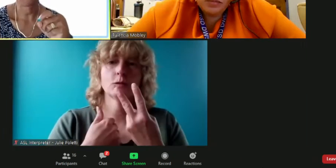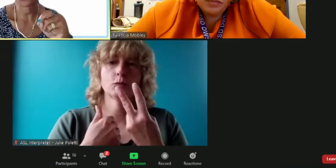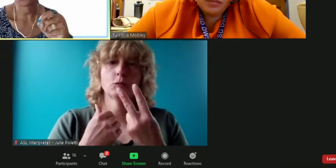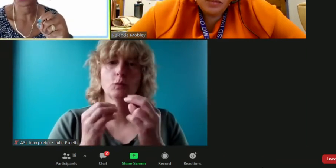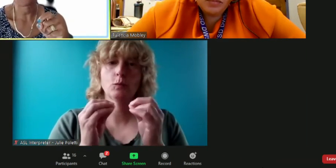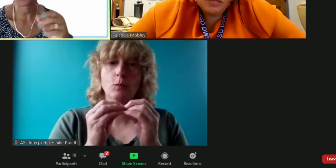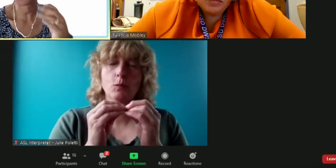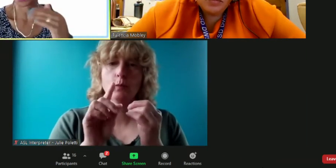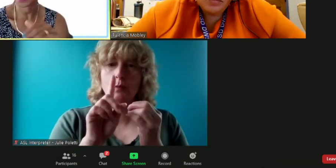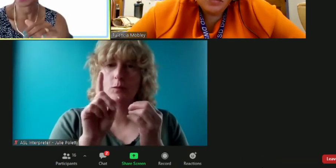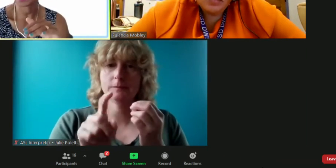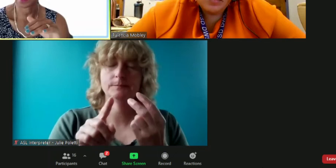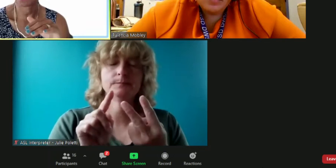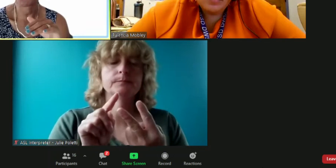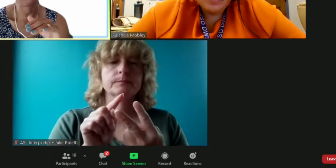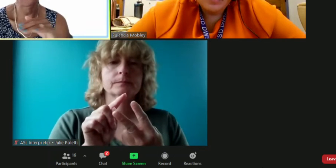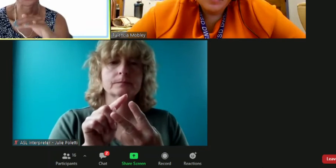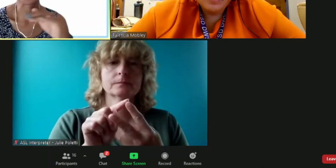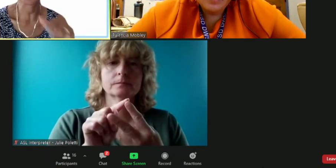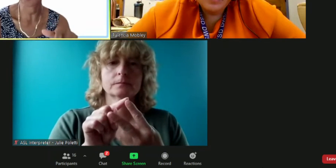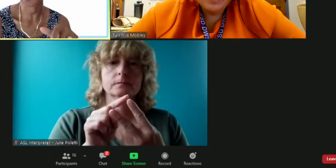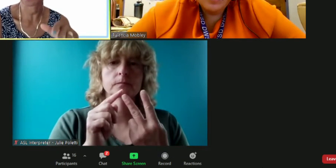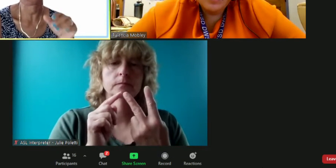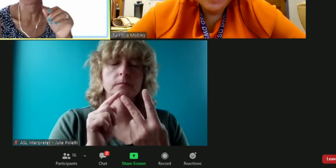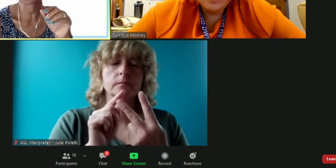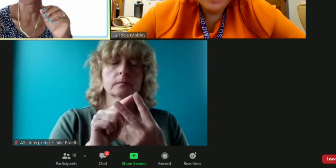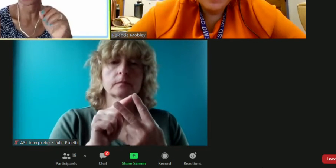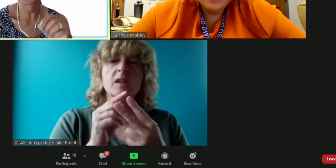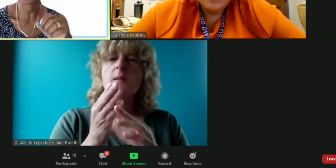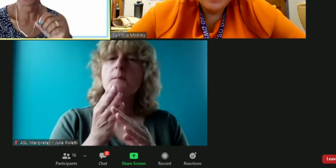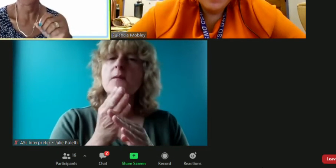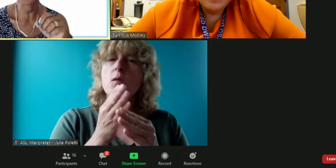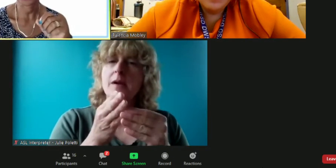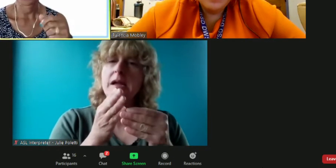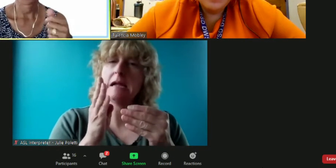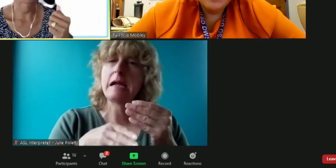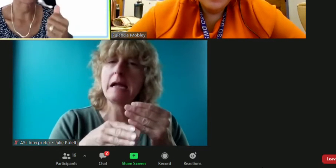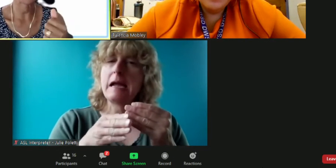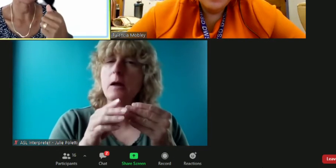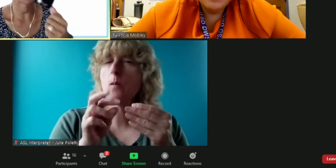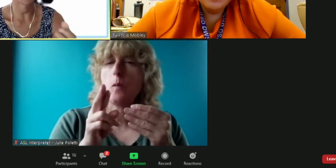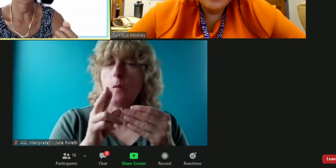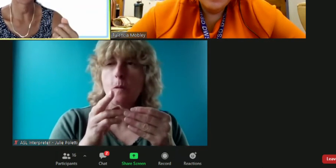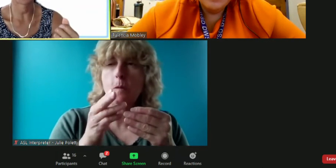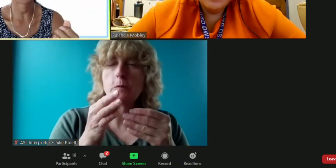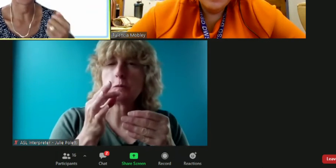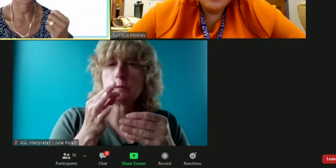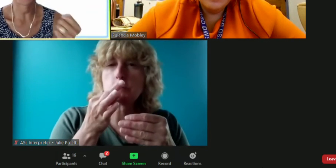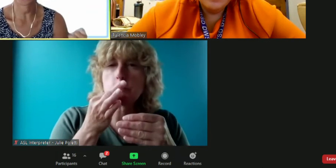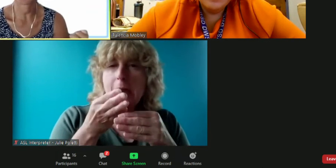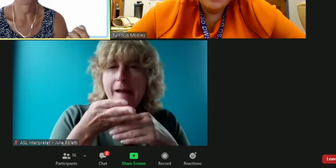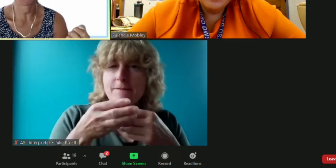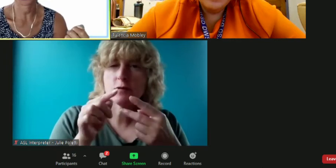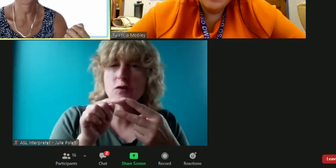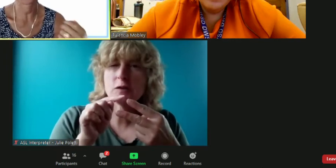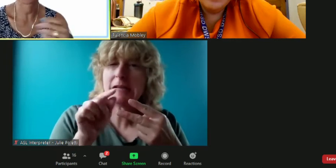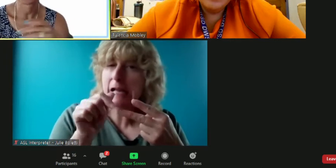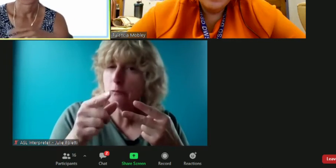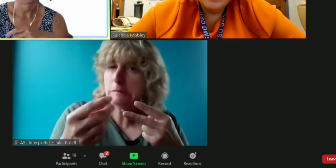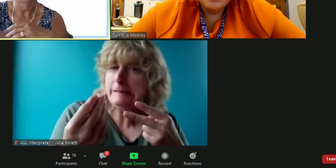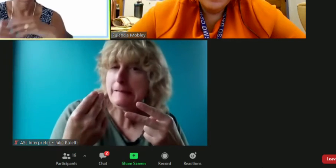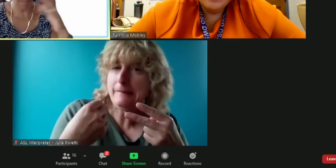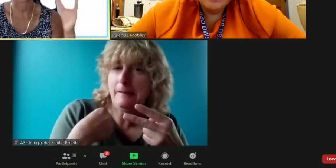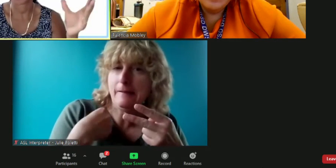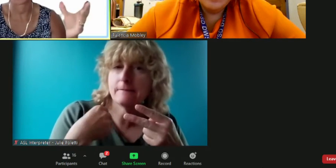if you if you can uh before the end of the program or very shortly thereafter if we could get the contact information